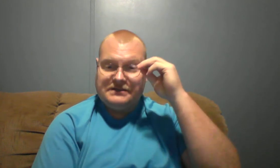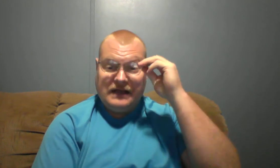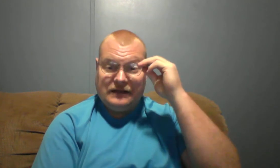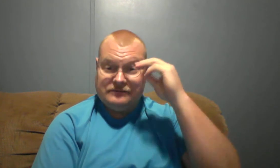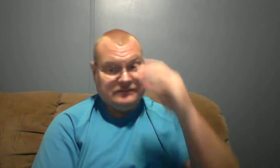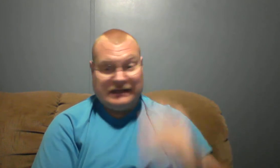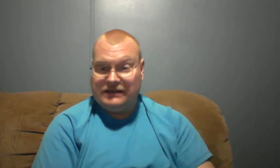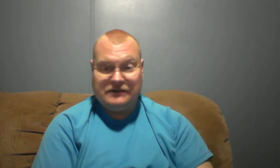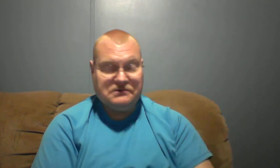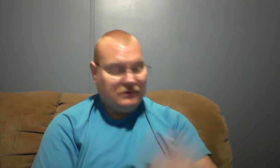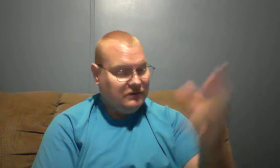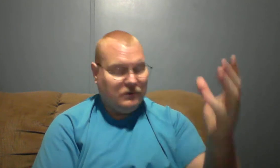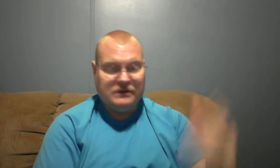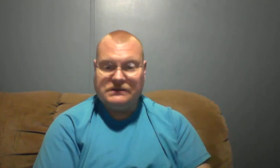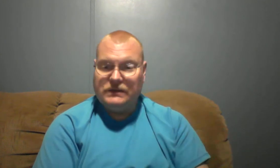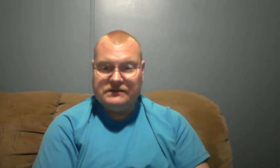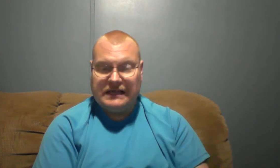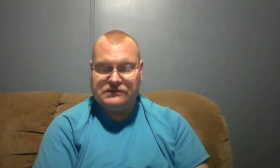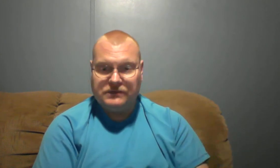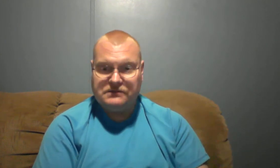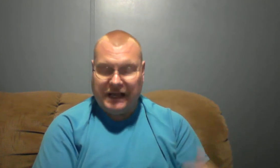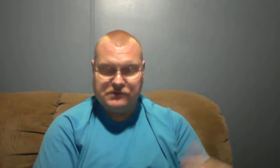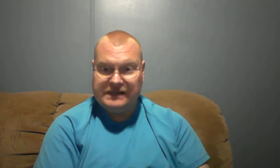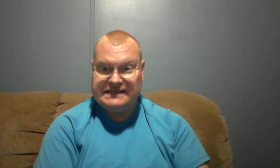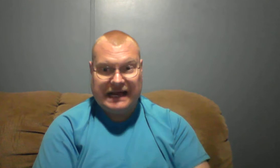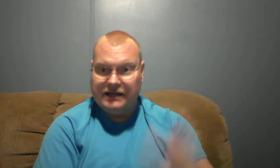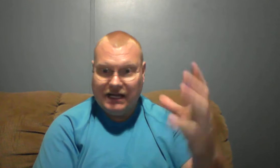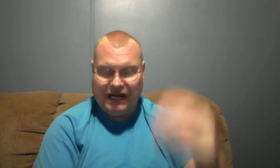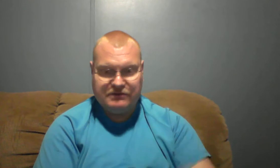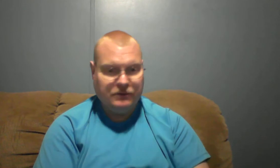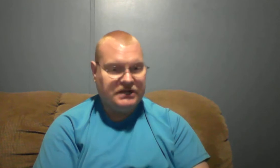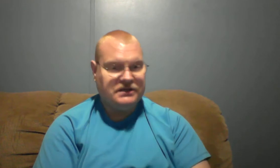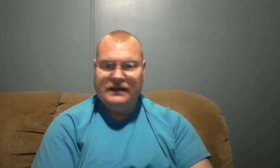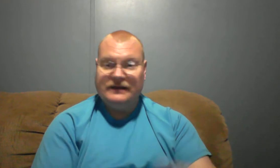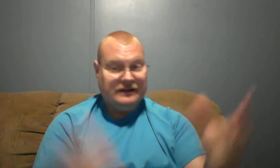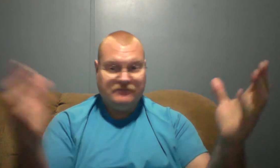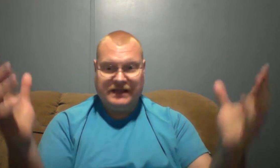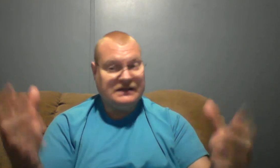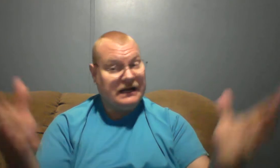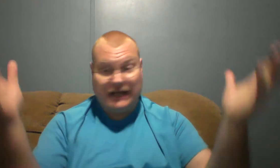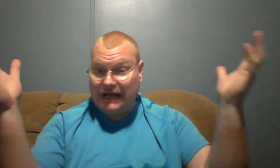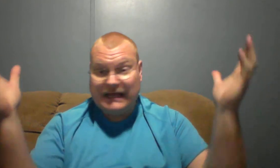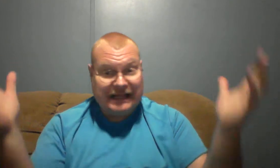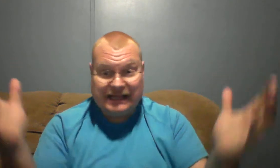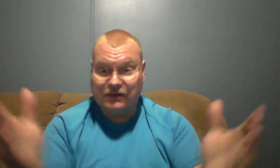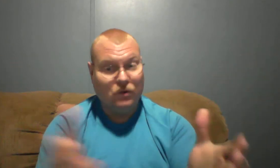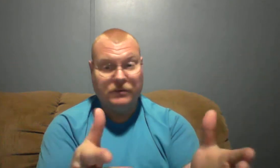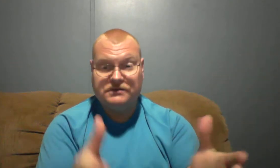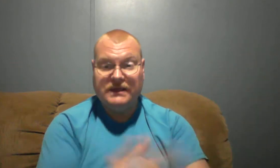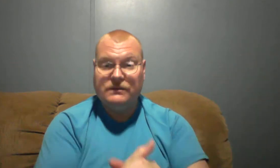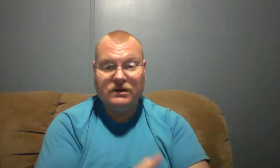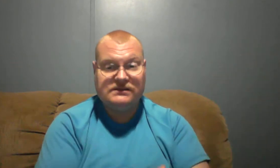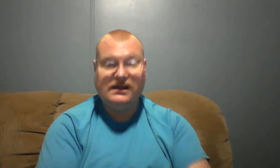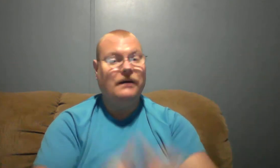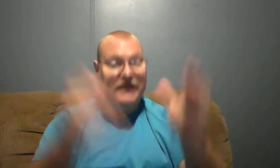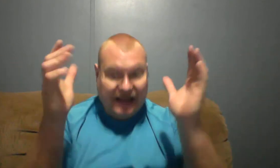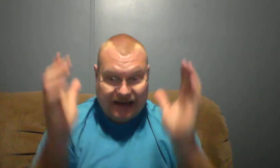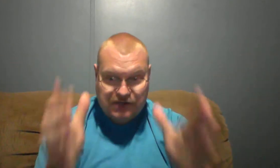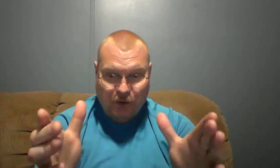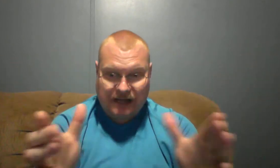like I touched, what was it, this past Wednesday night, I was preaching. The Lord puts me in the book of Psalm and that's where I